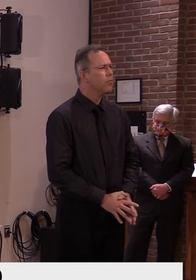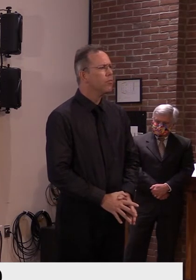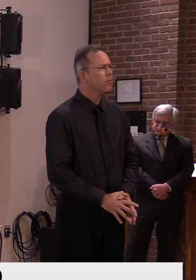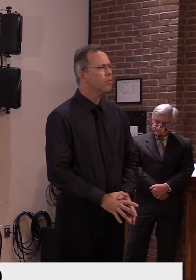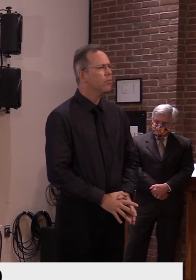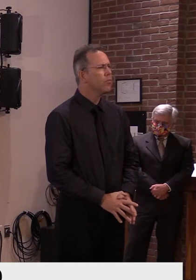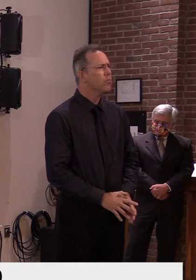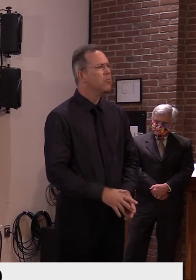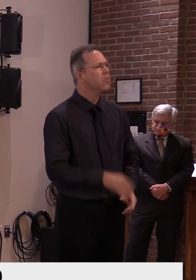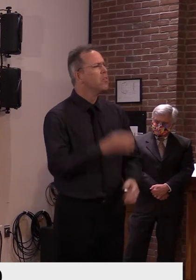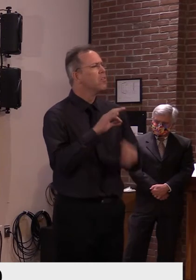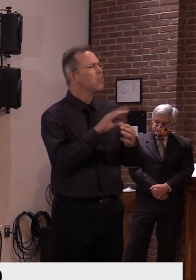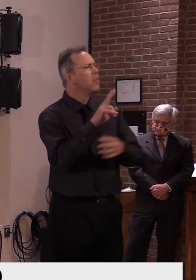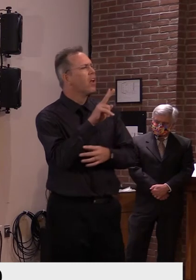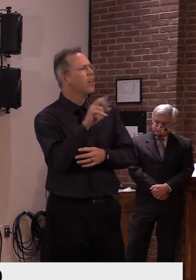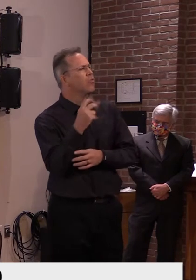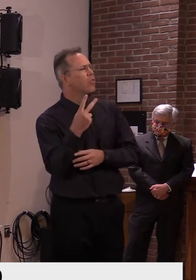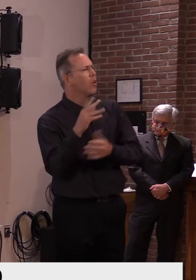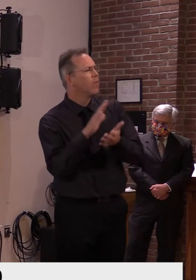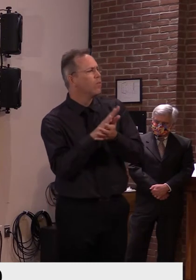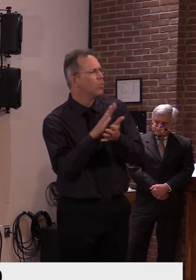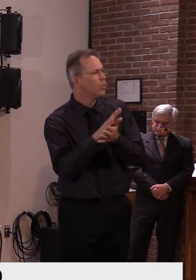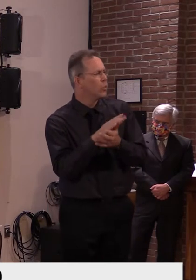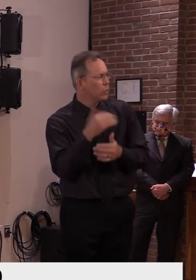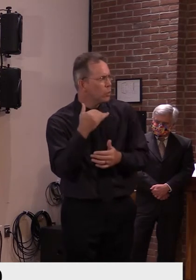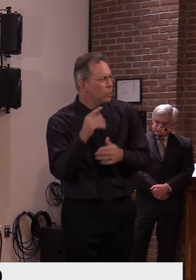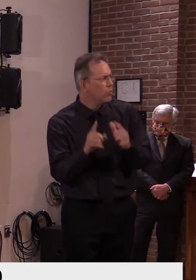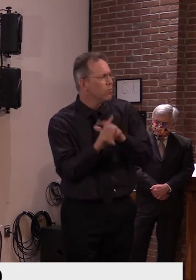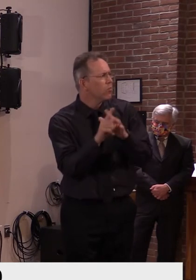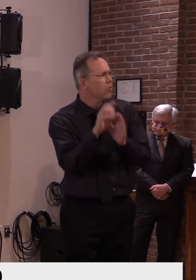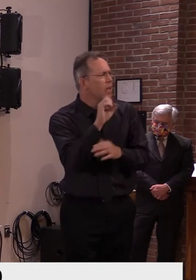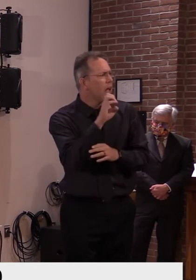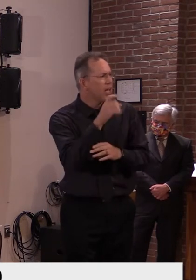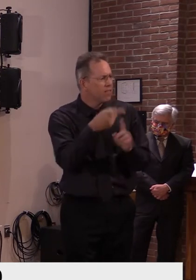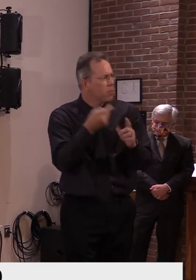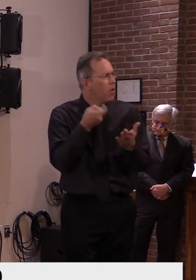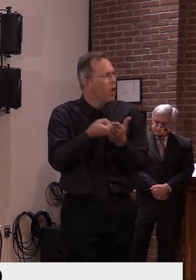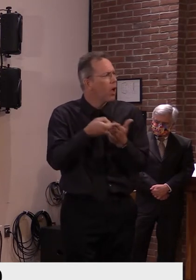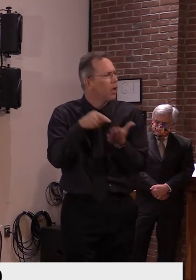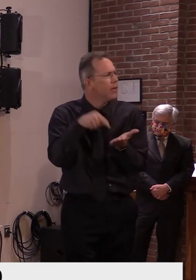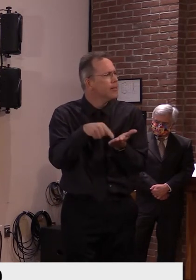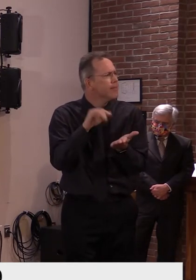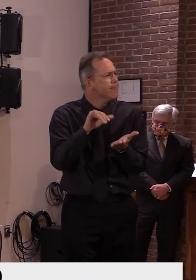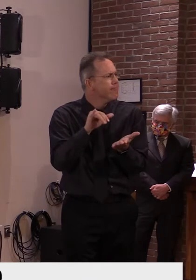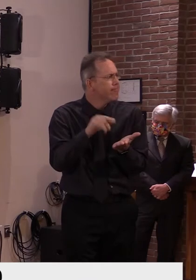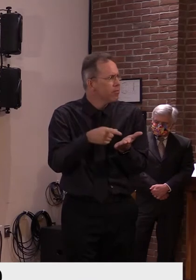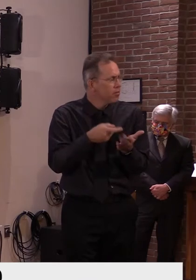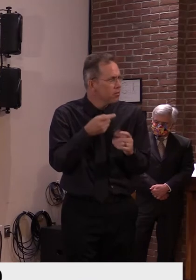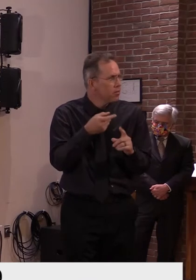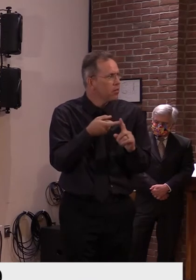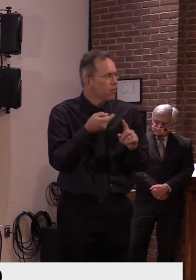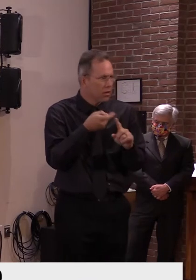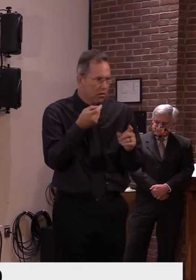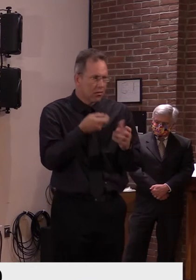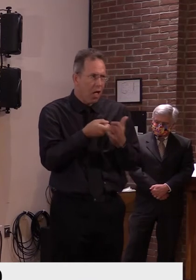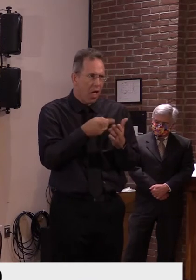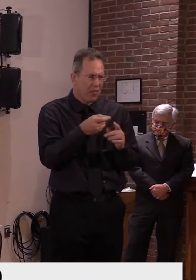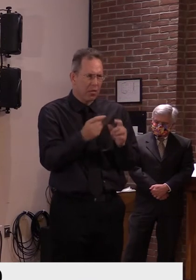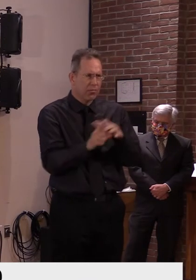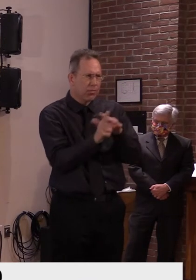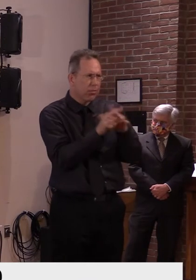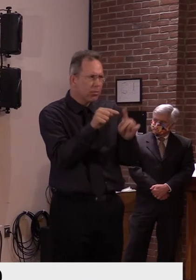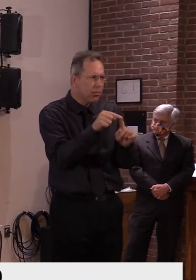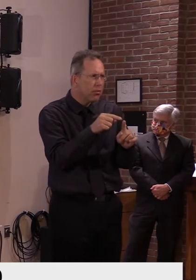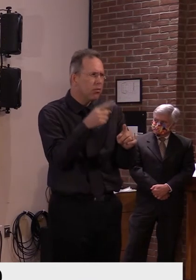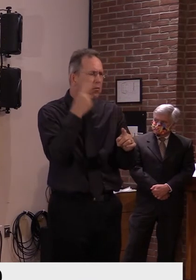cases connected to the Montpelier effort in schools. And I had thought that that was for Union Elementary School,